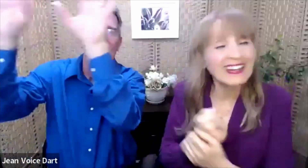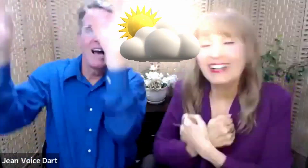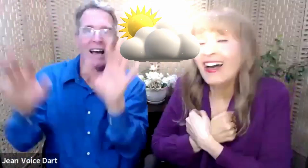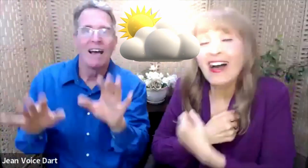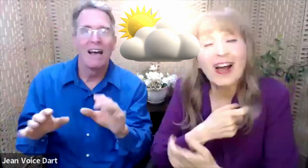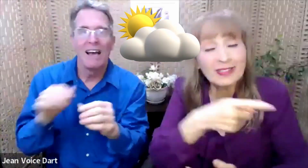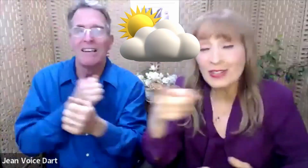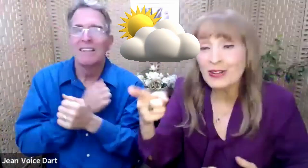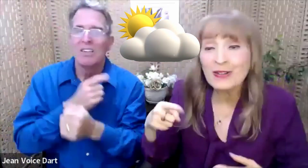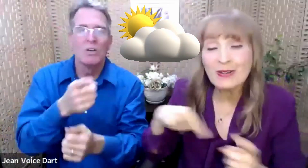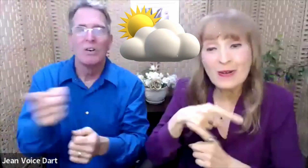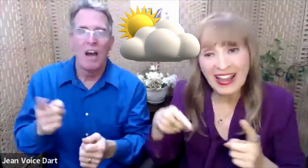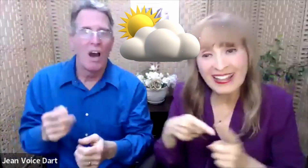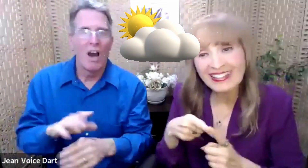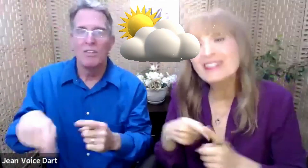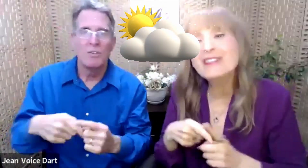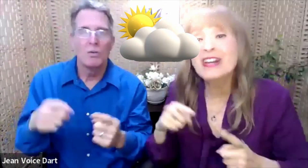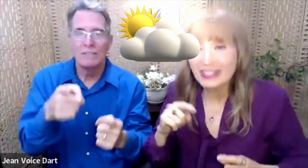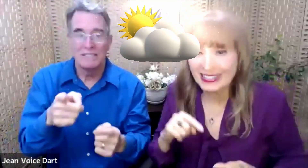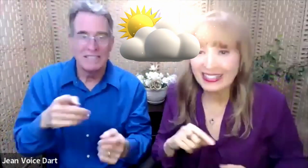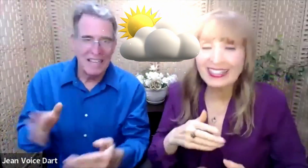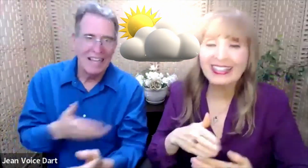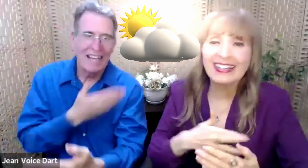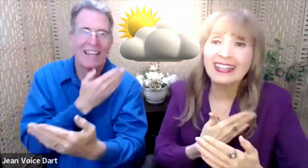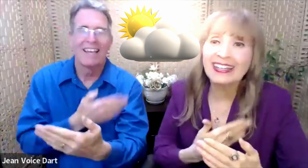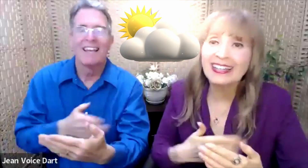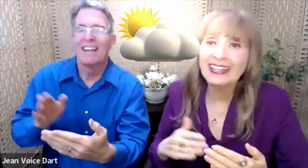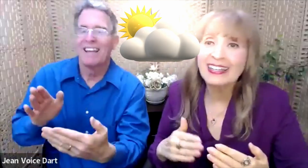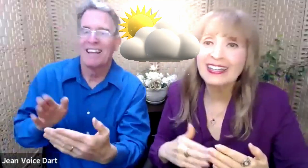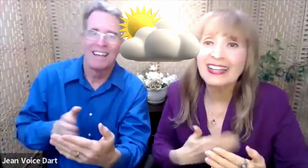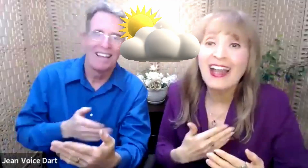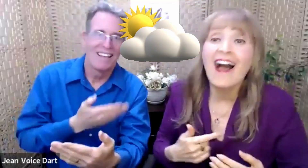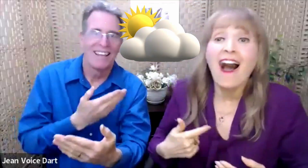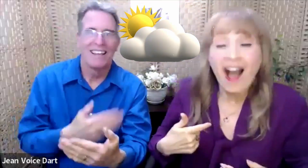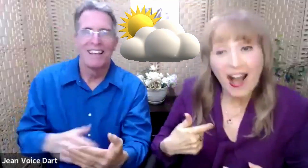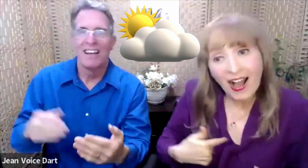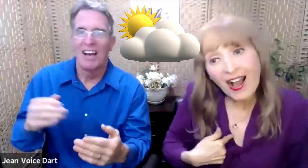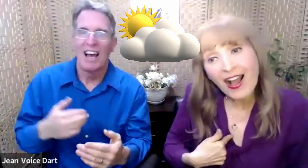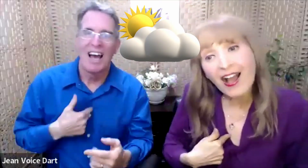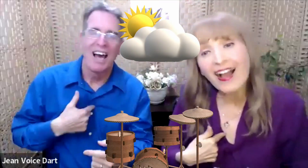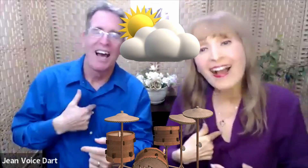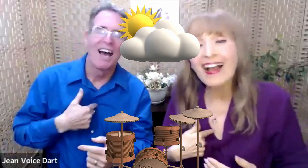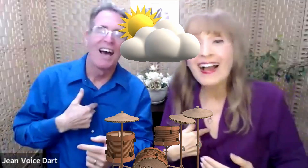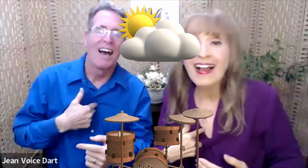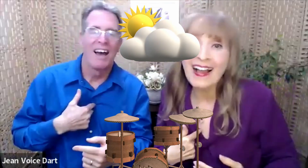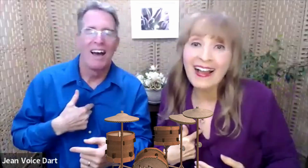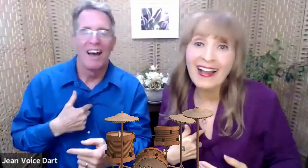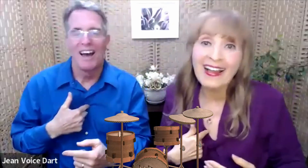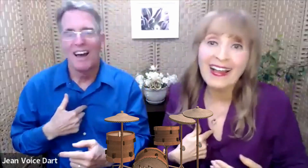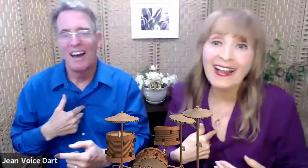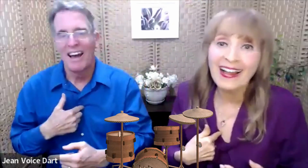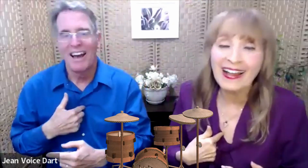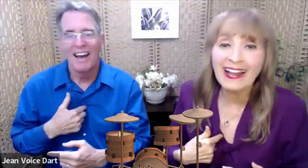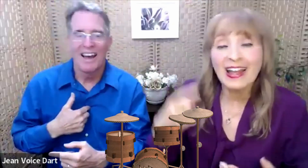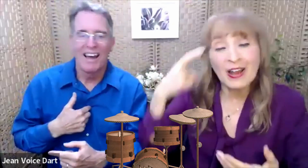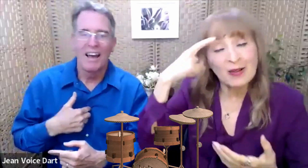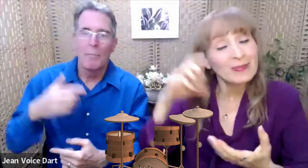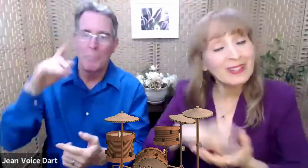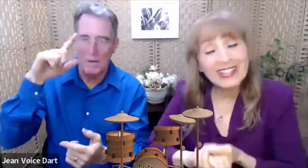loves you when you sing. I believe